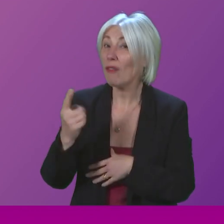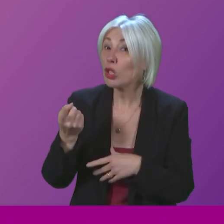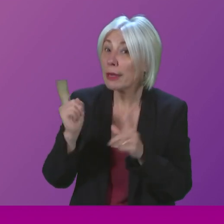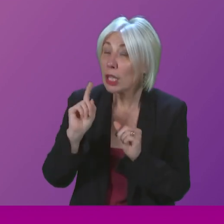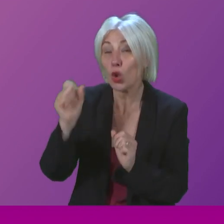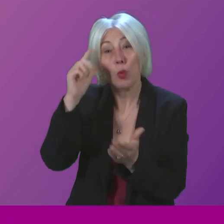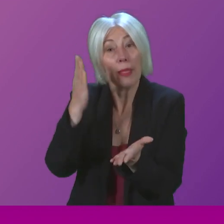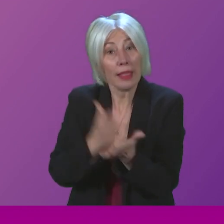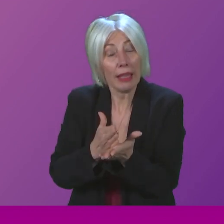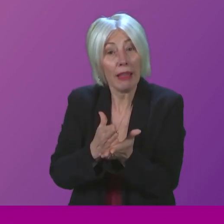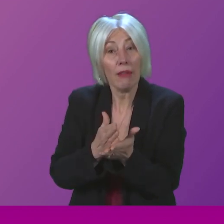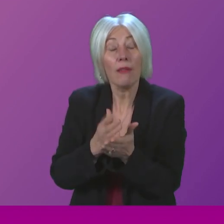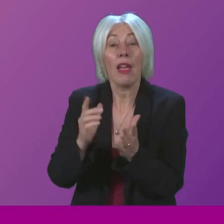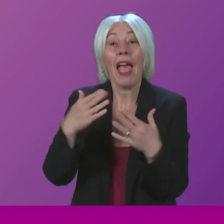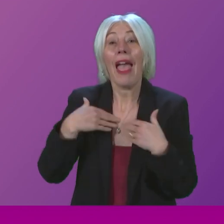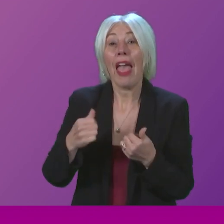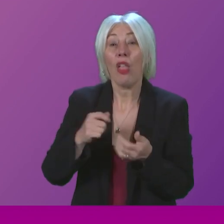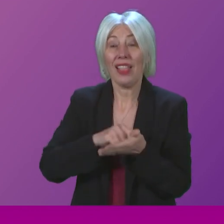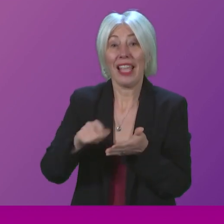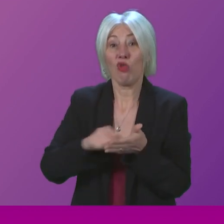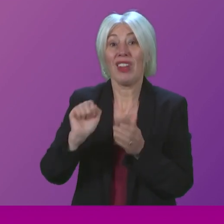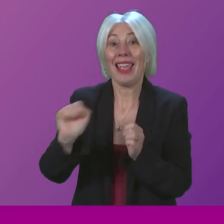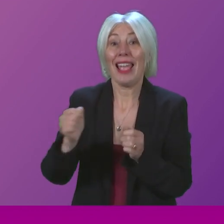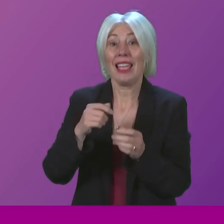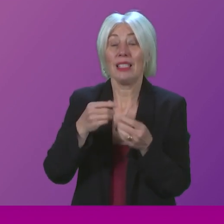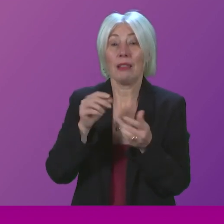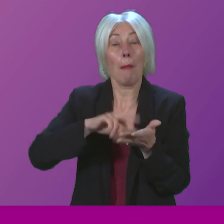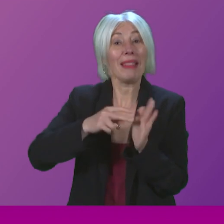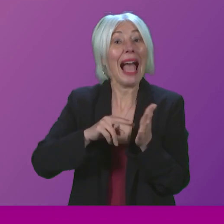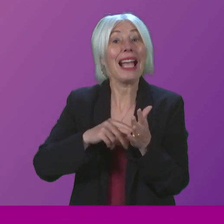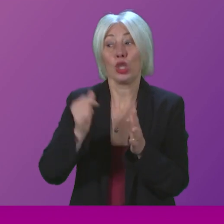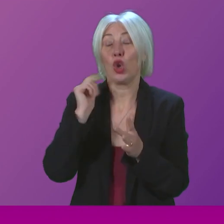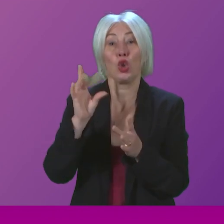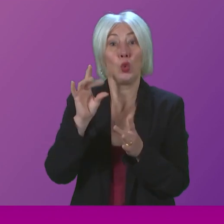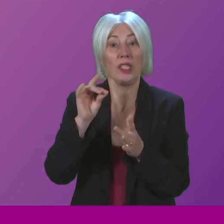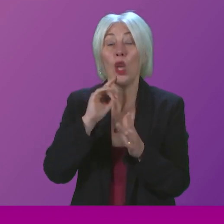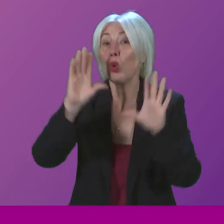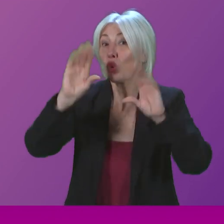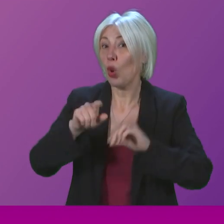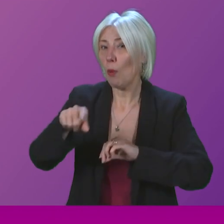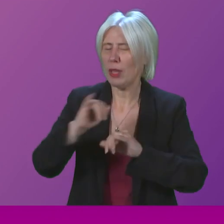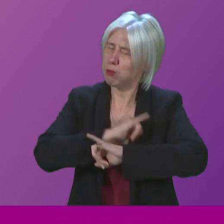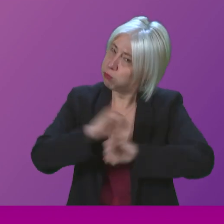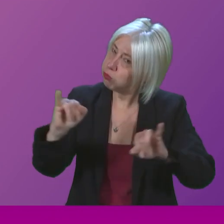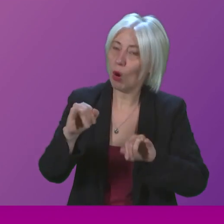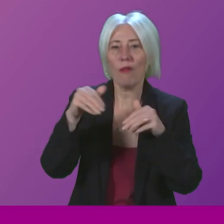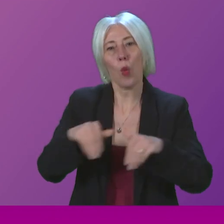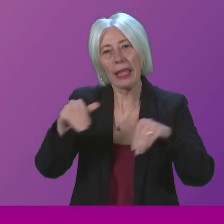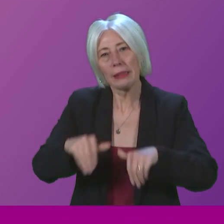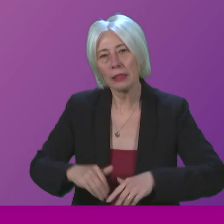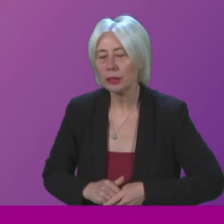believe that the plans outlined by the Health Secretary on Tuesday will end these appalling ways? First Minister.